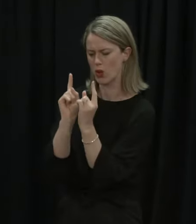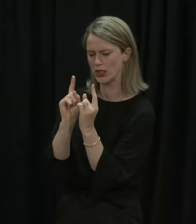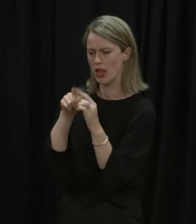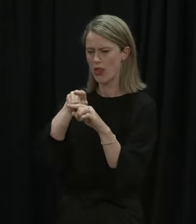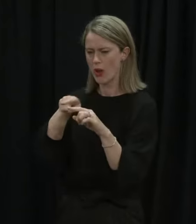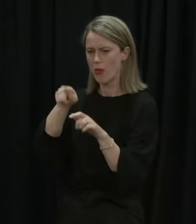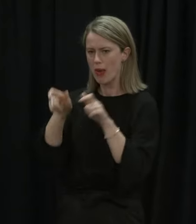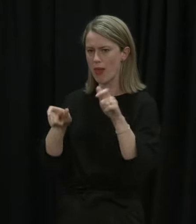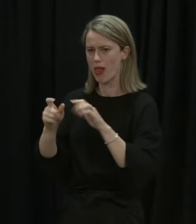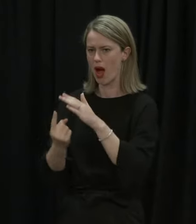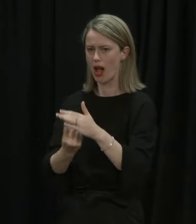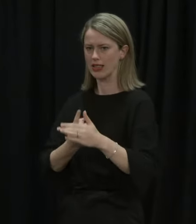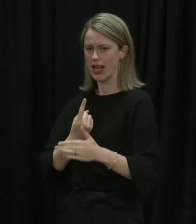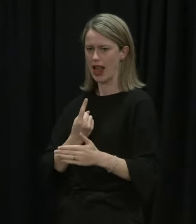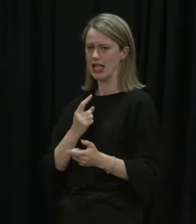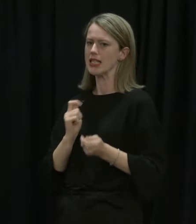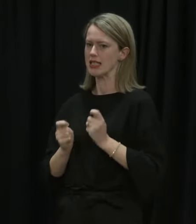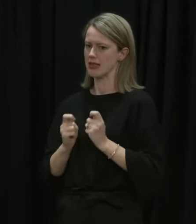those contacts.